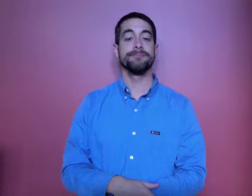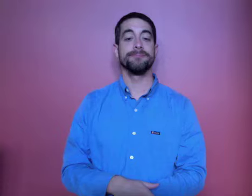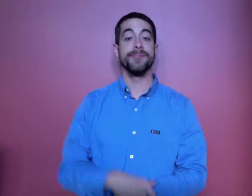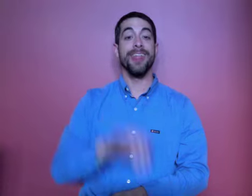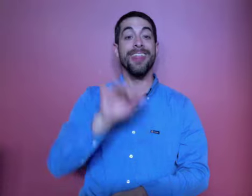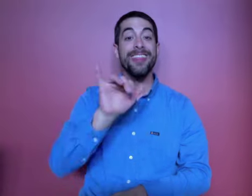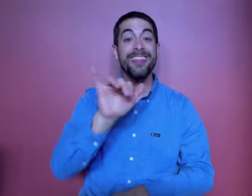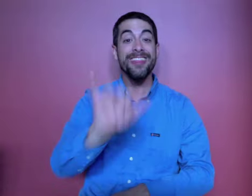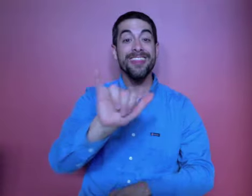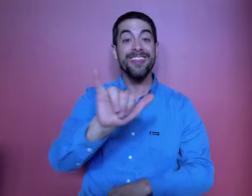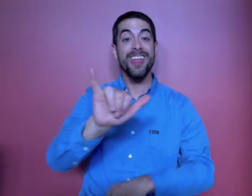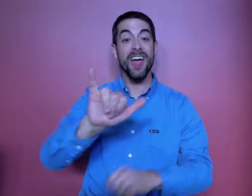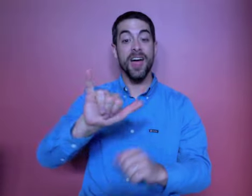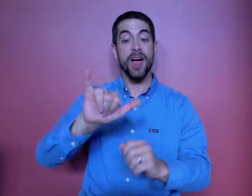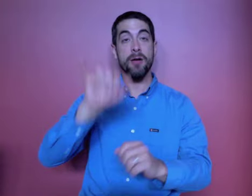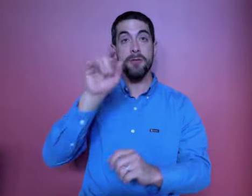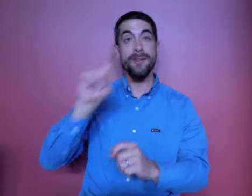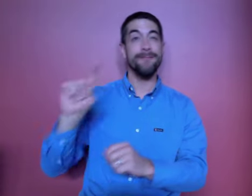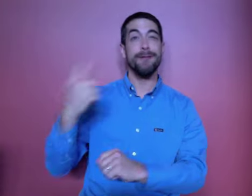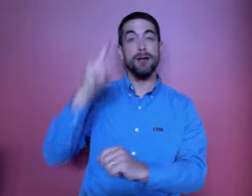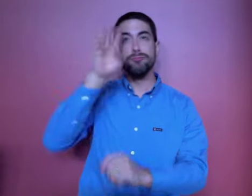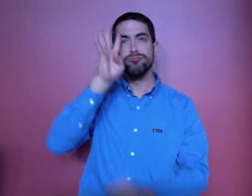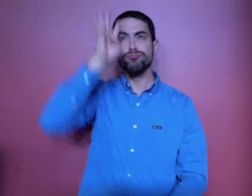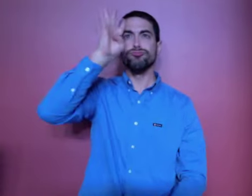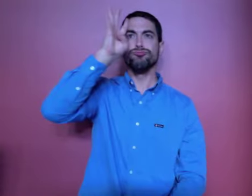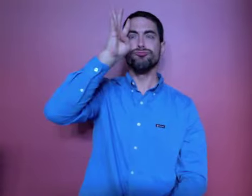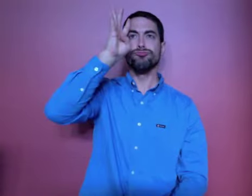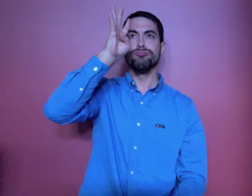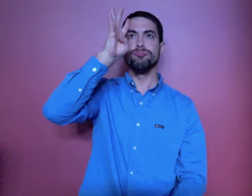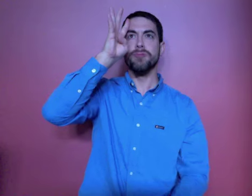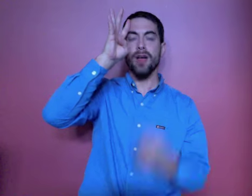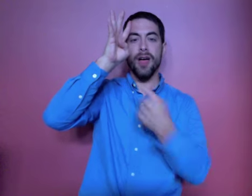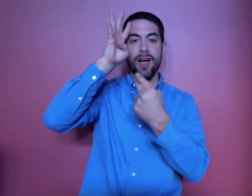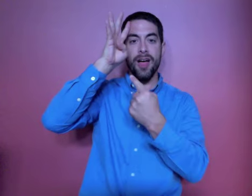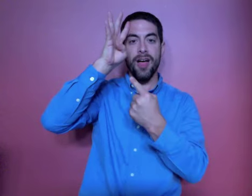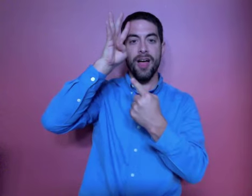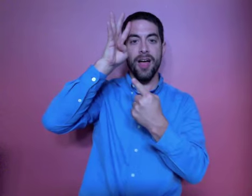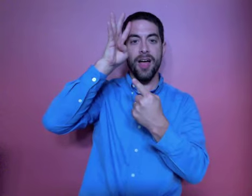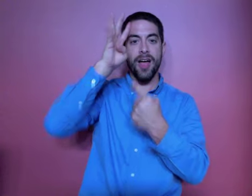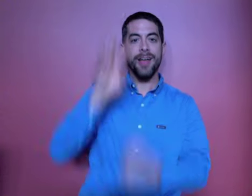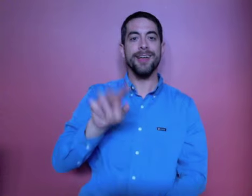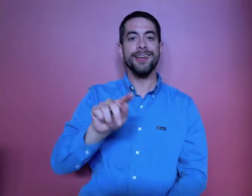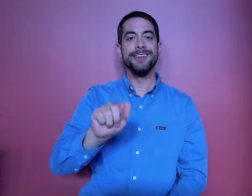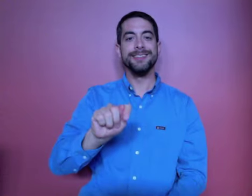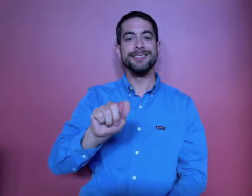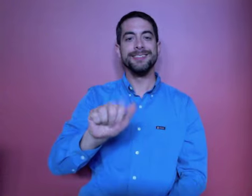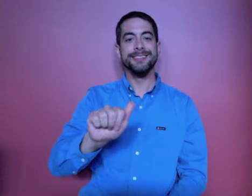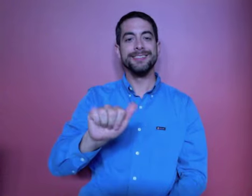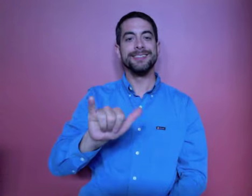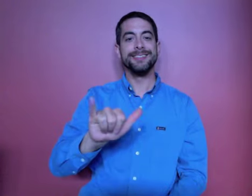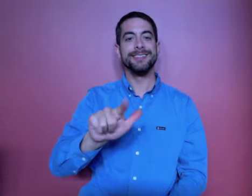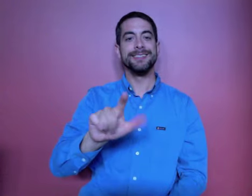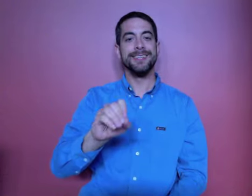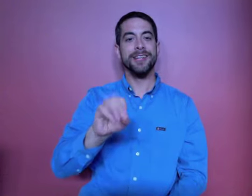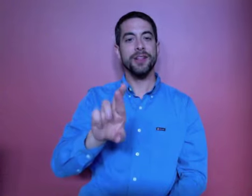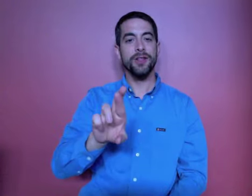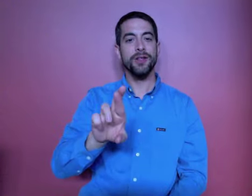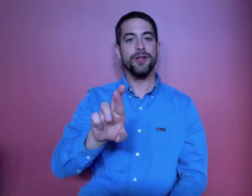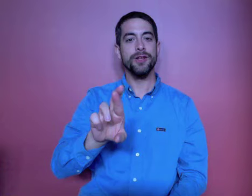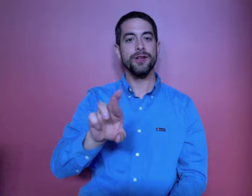from that initial idea Taylor's dream as the playground is now known